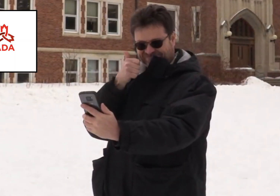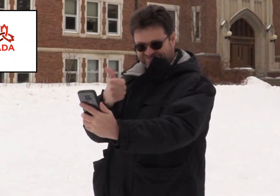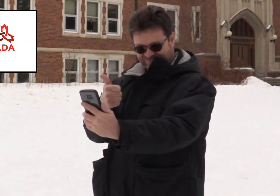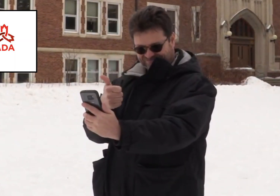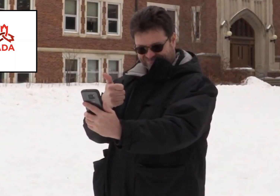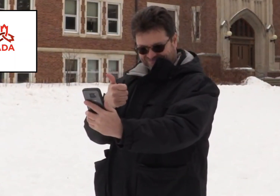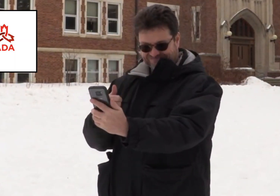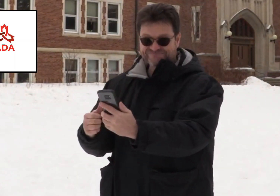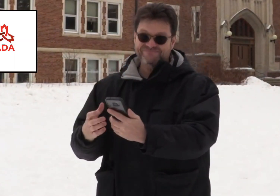Alright!